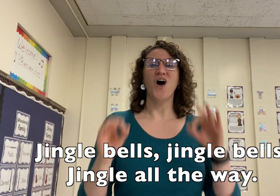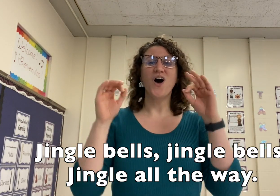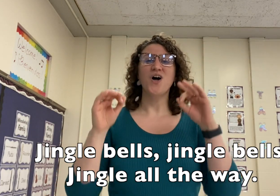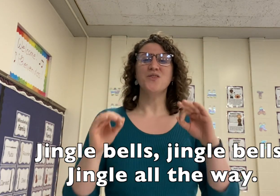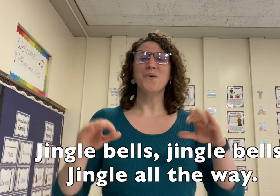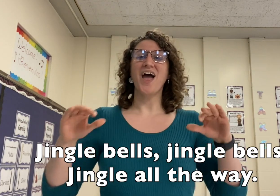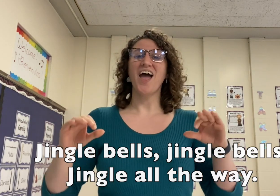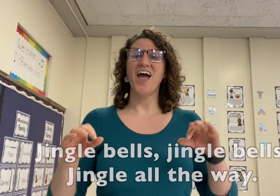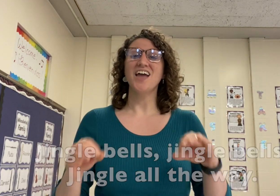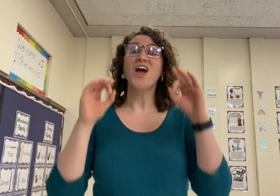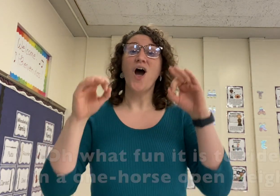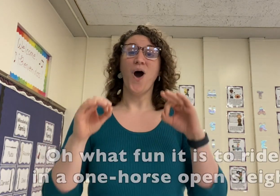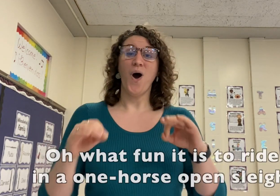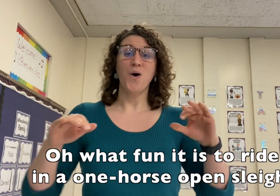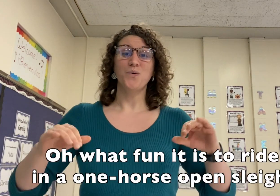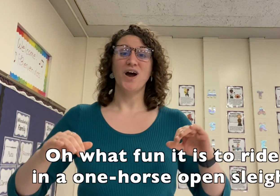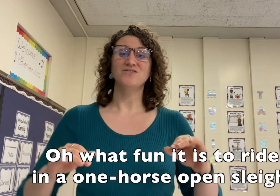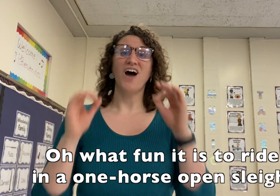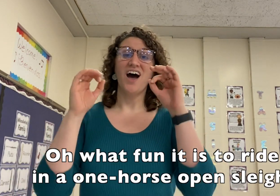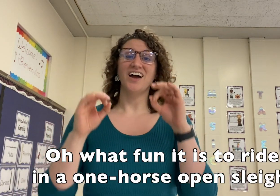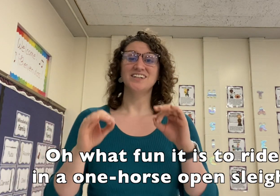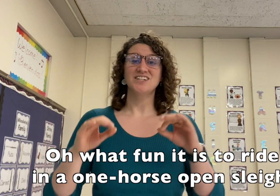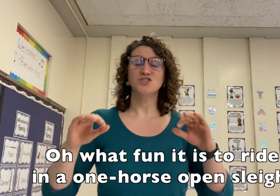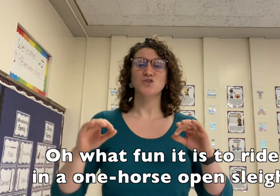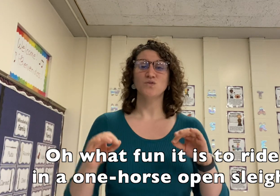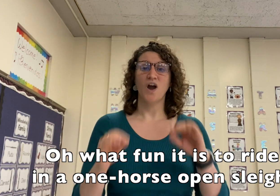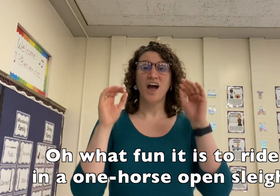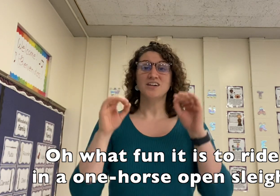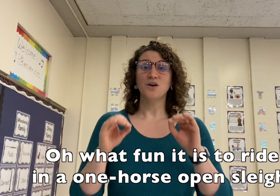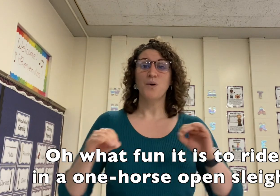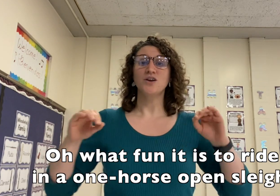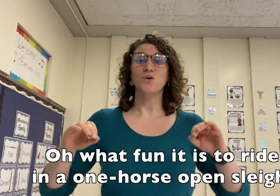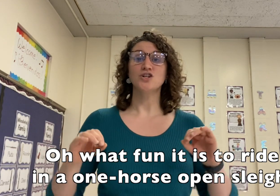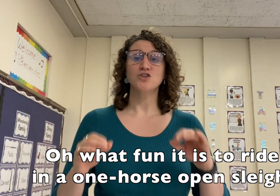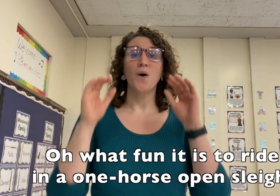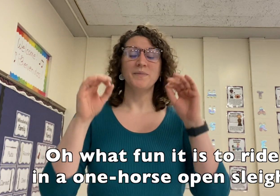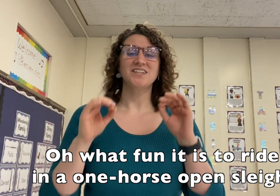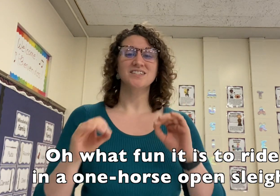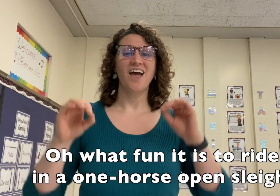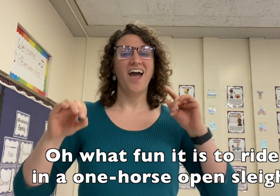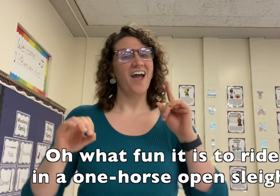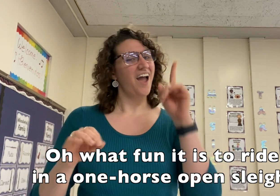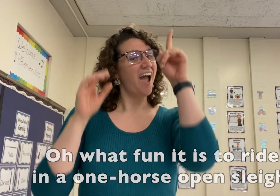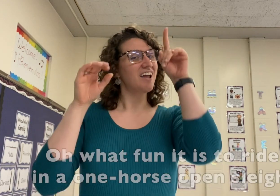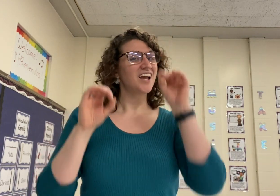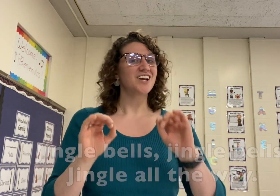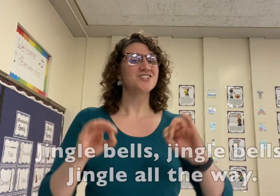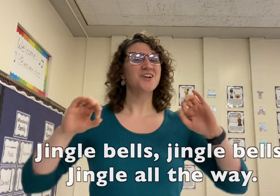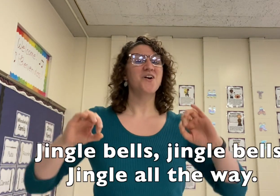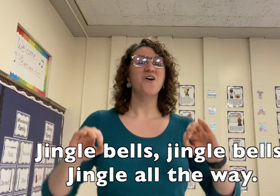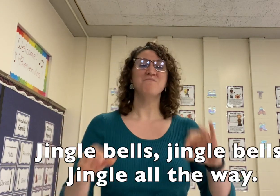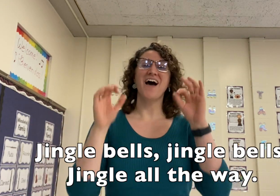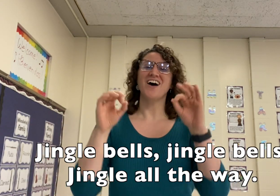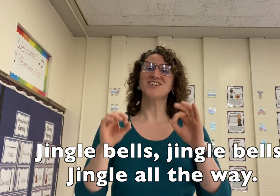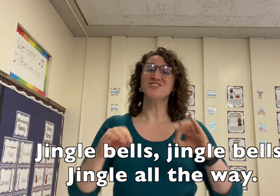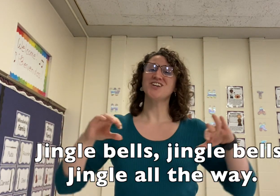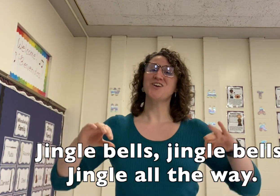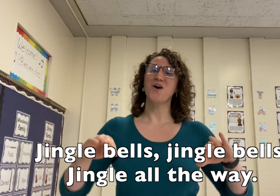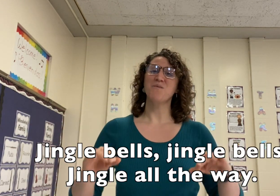the way. Each man it is two sides and one horse open sleigh To the best, to the